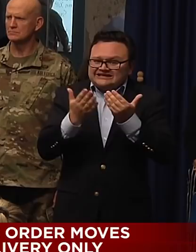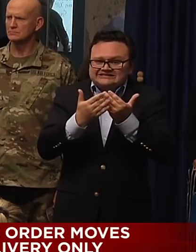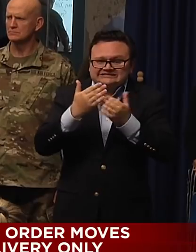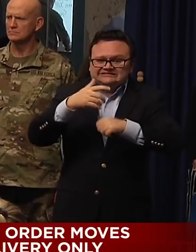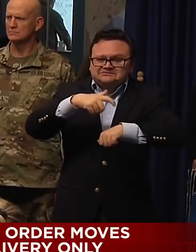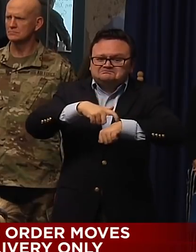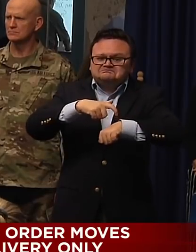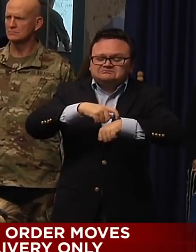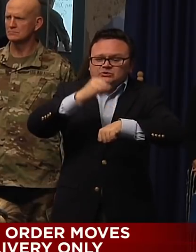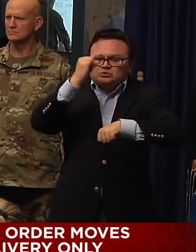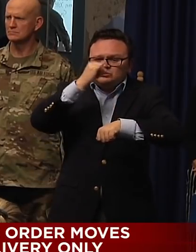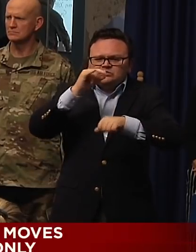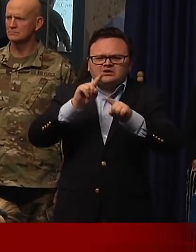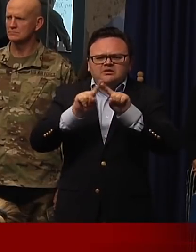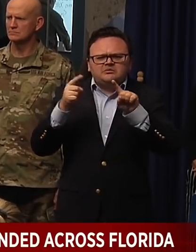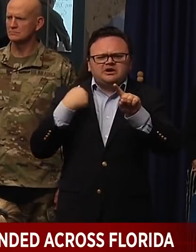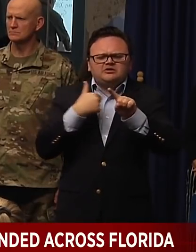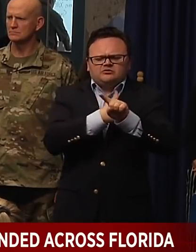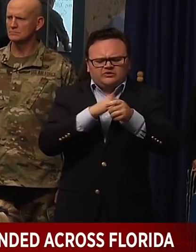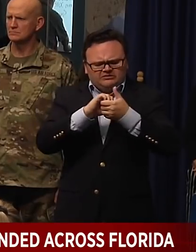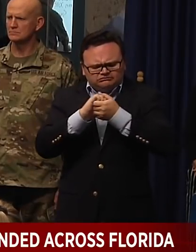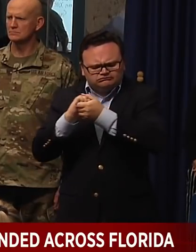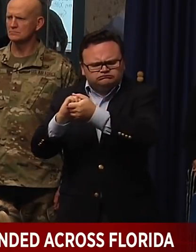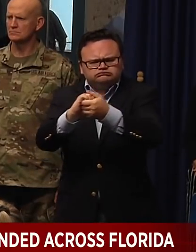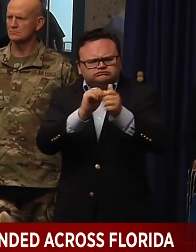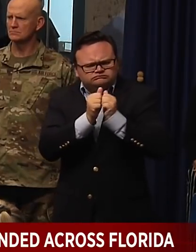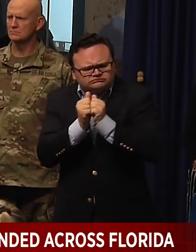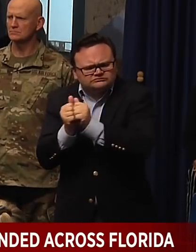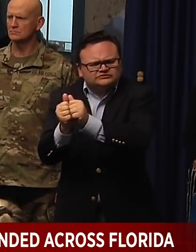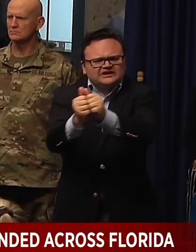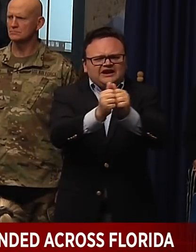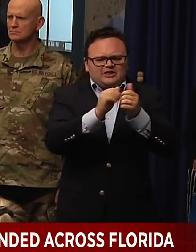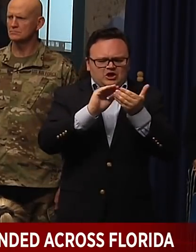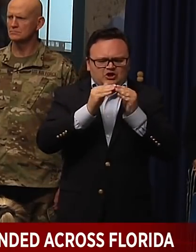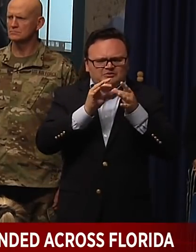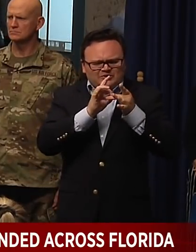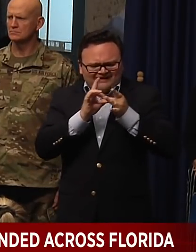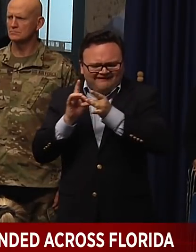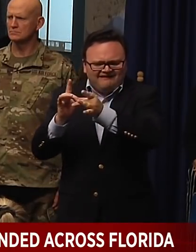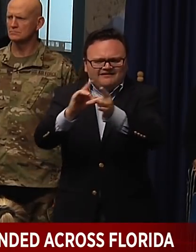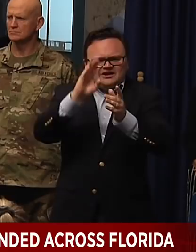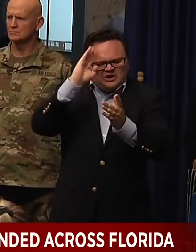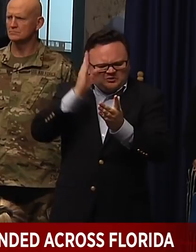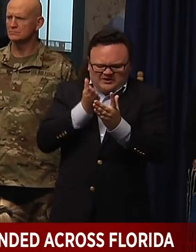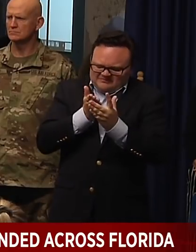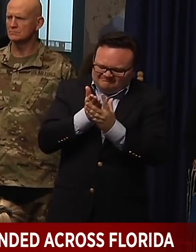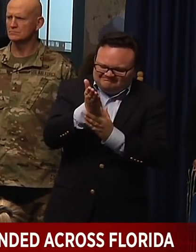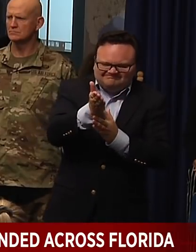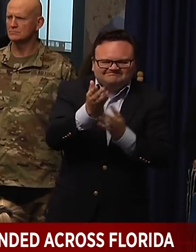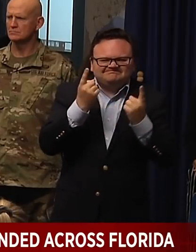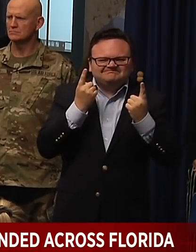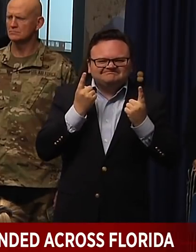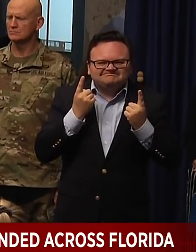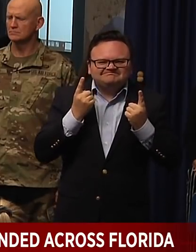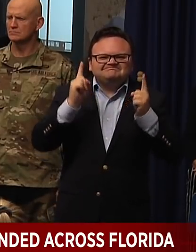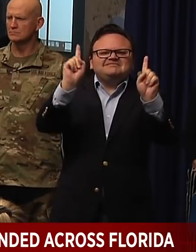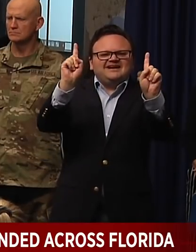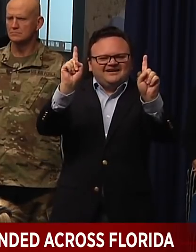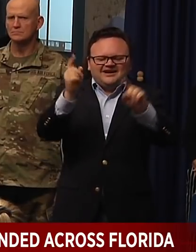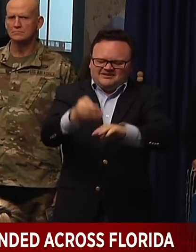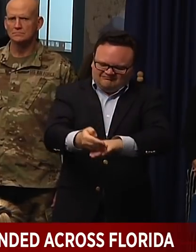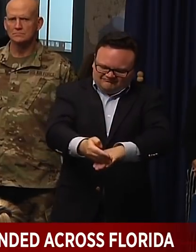We're going to work hard together as a community. And we're going to come out of this on the other side stronger than we are now.